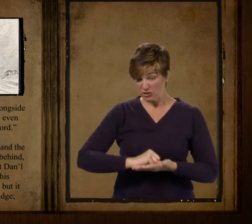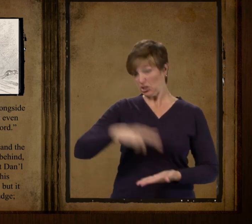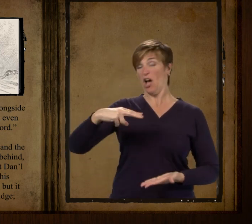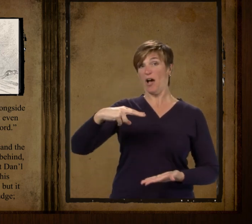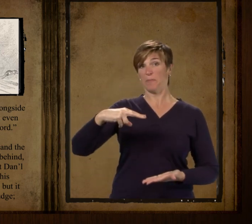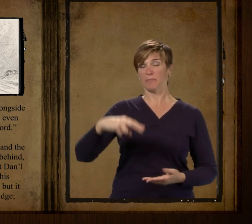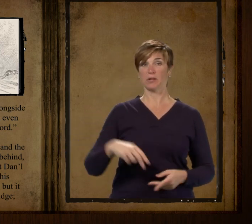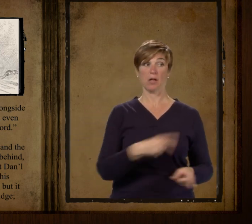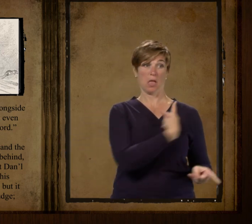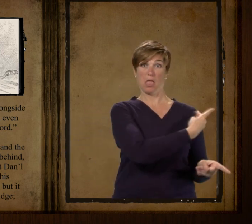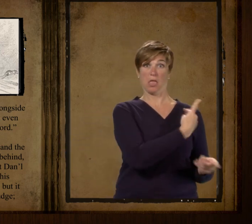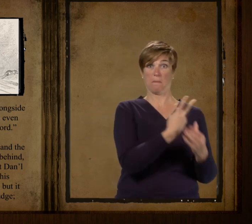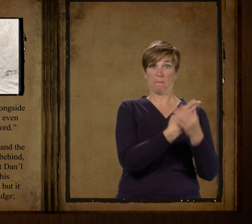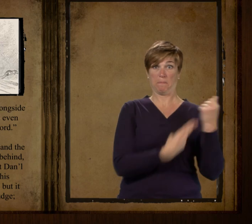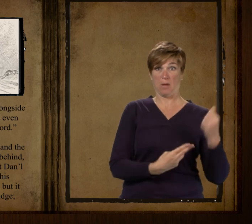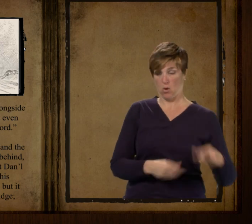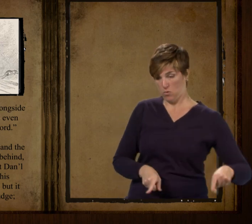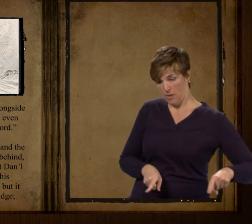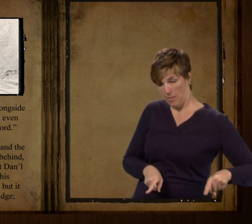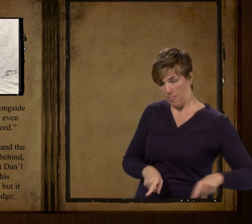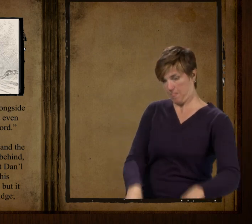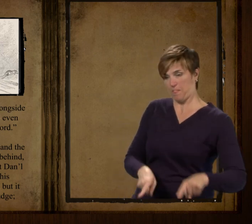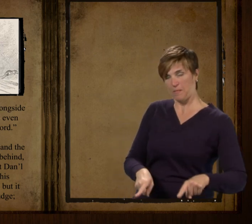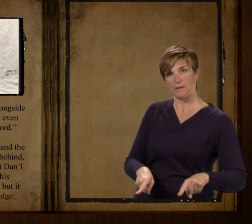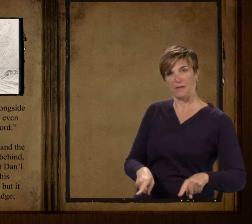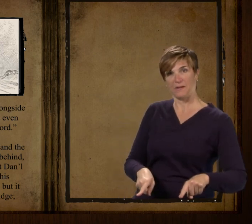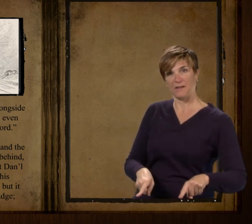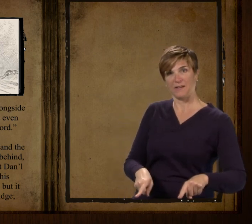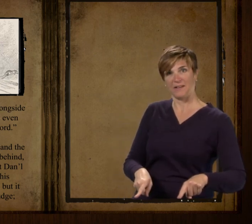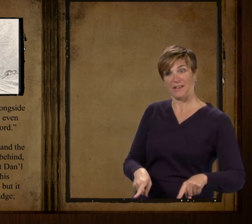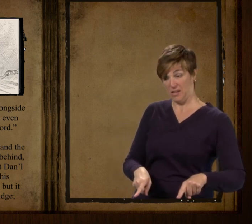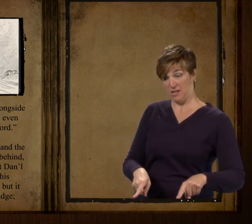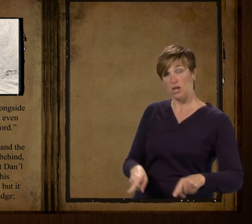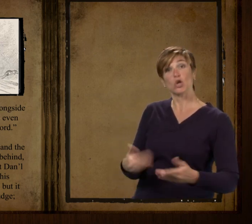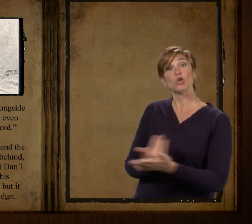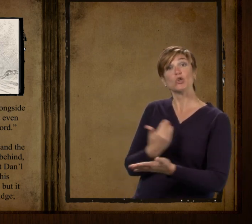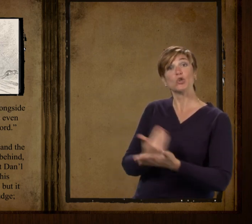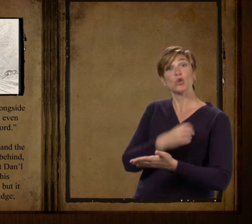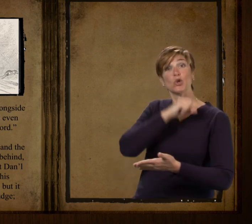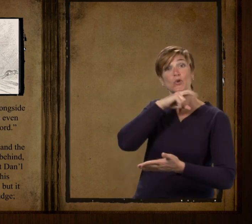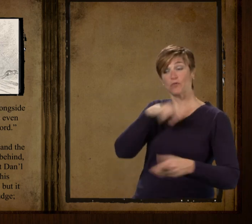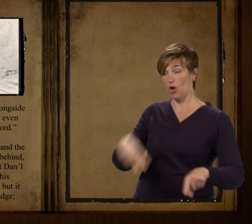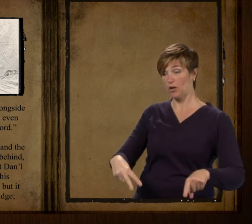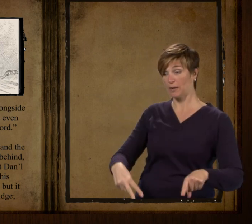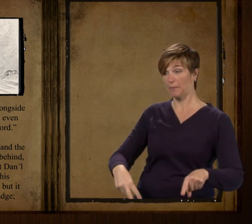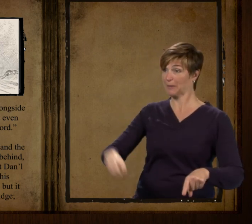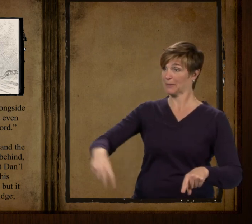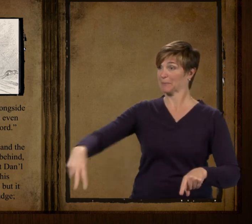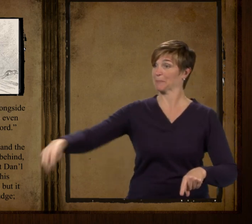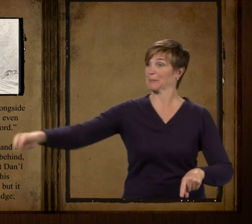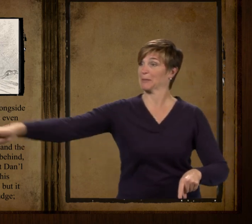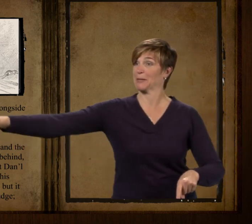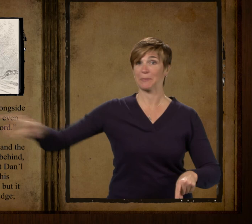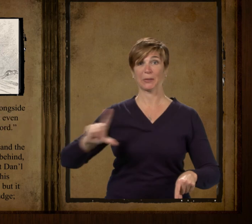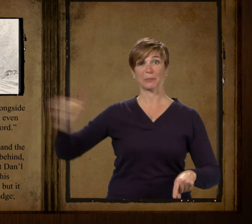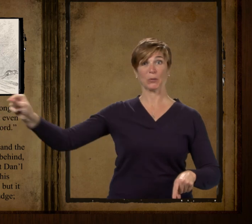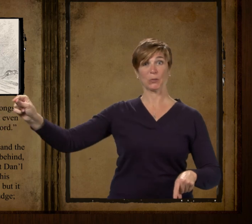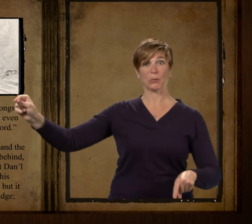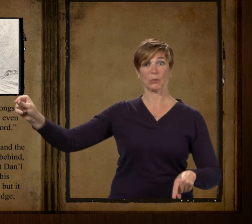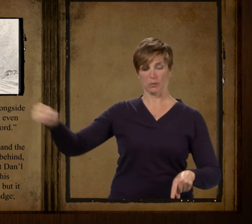and the new frog hopped off but Daniel give a heave and heisted up his shoulder